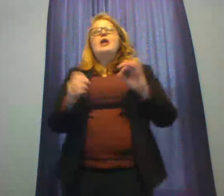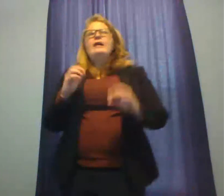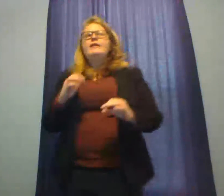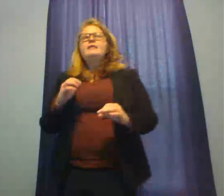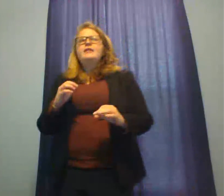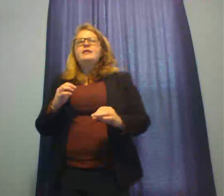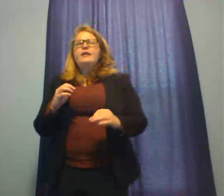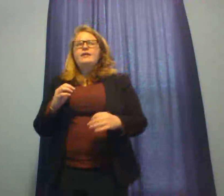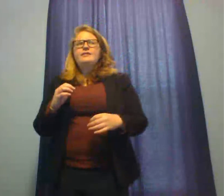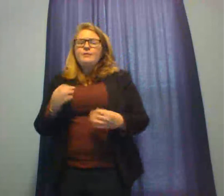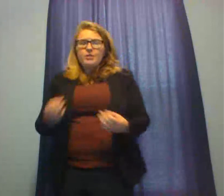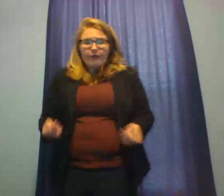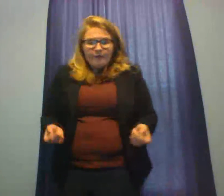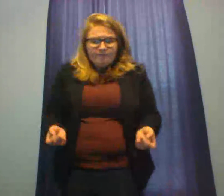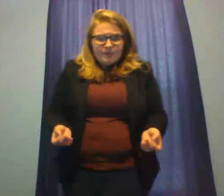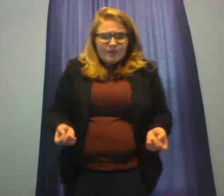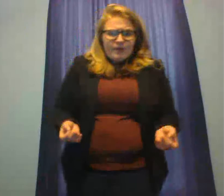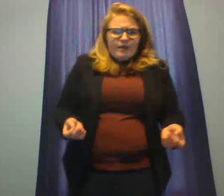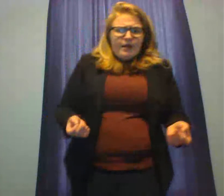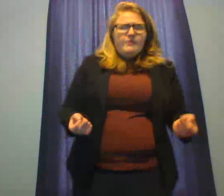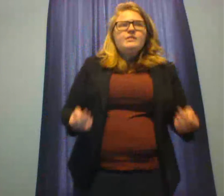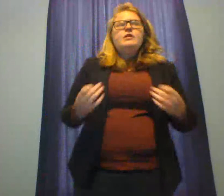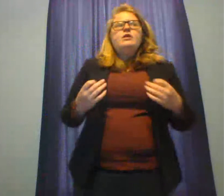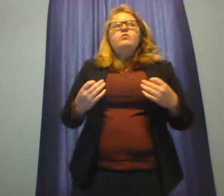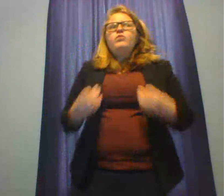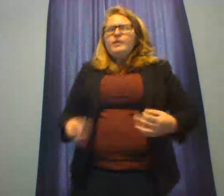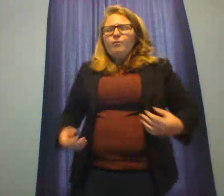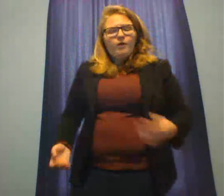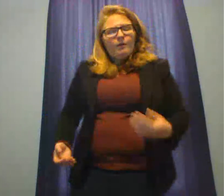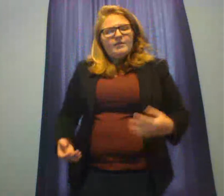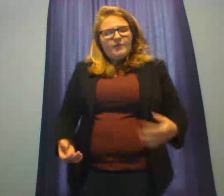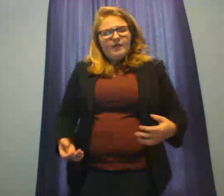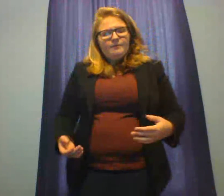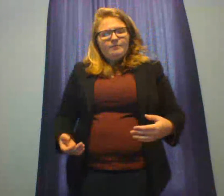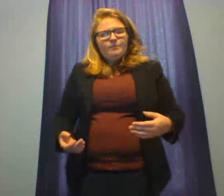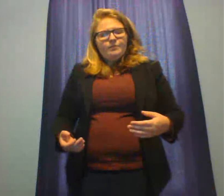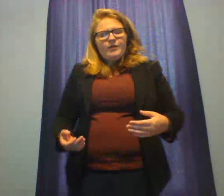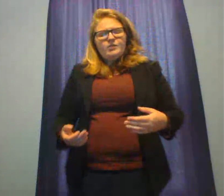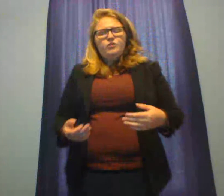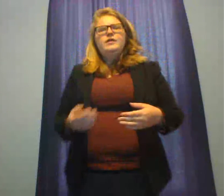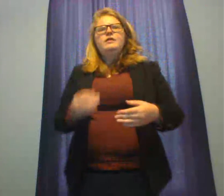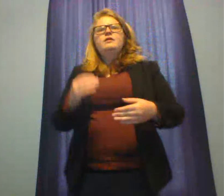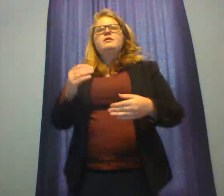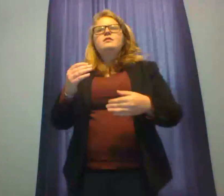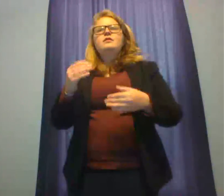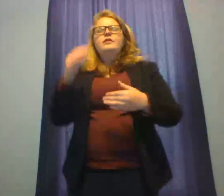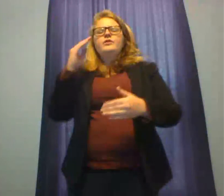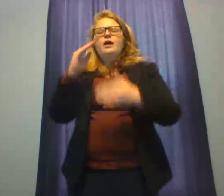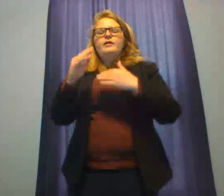highlight in a speech outline. And this is really important in public speaking because you need clear cut